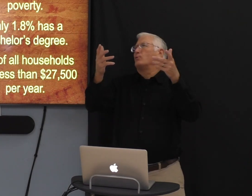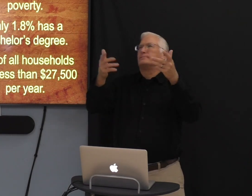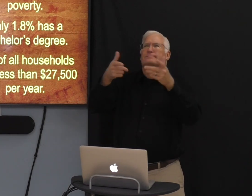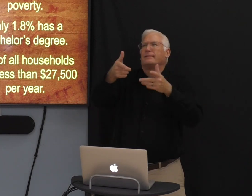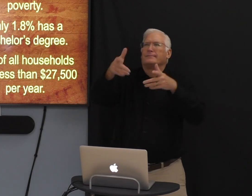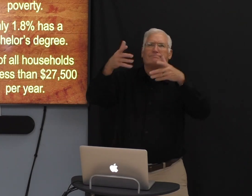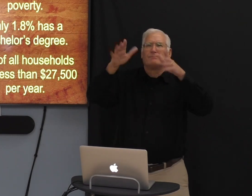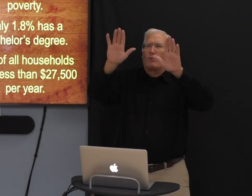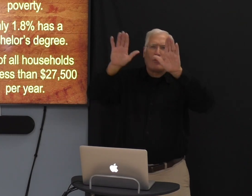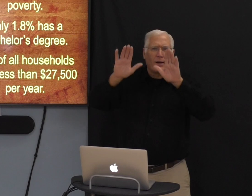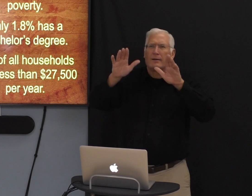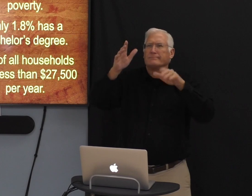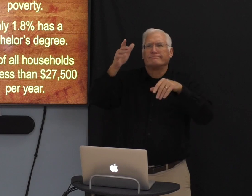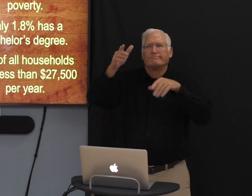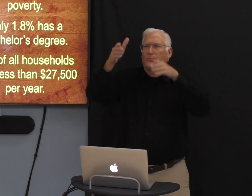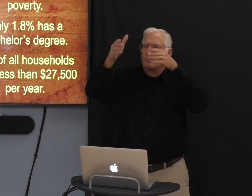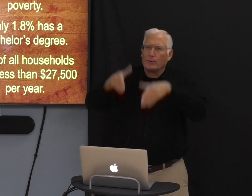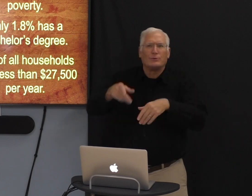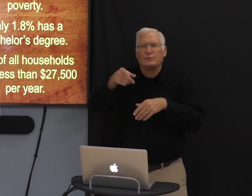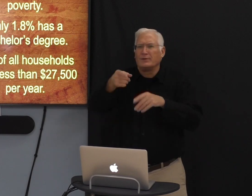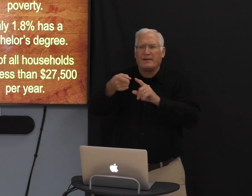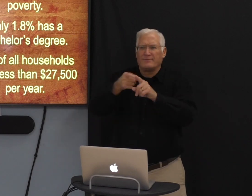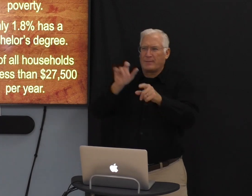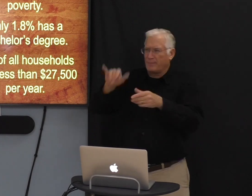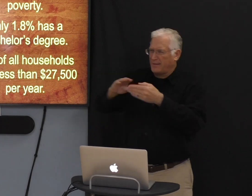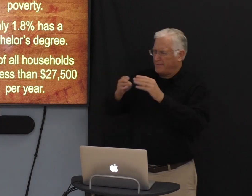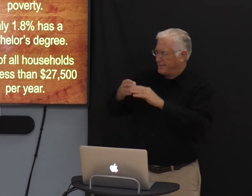Has anybody famous come out of this town?